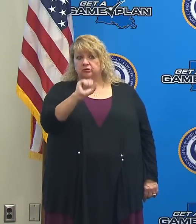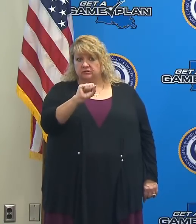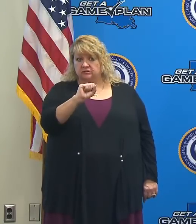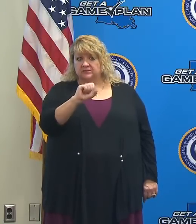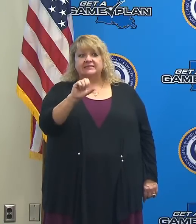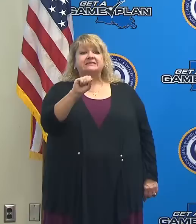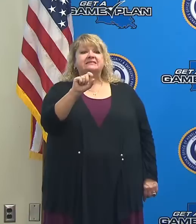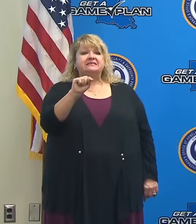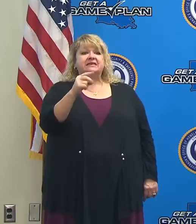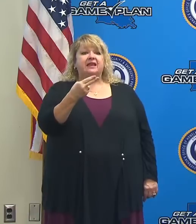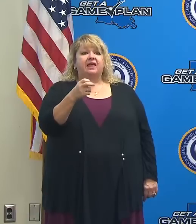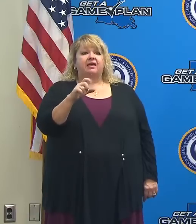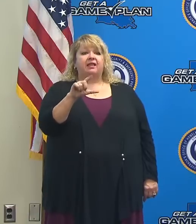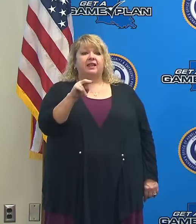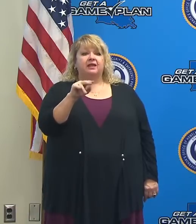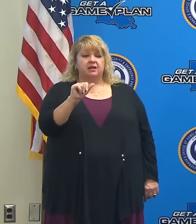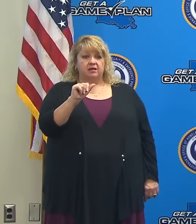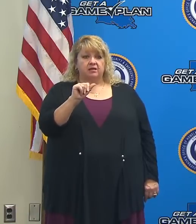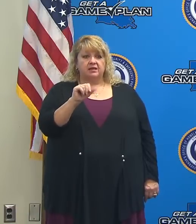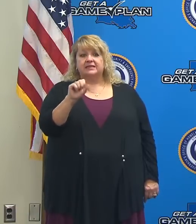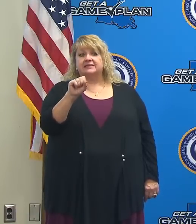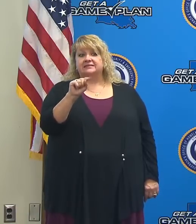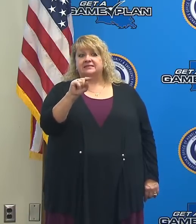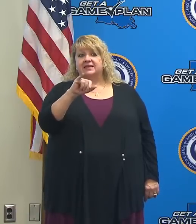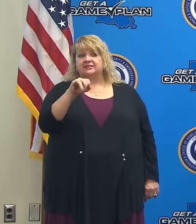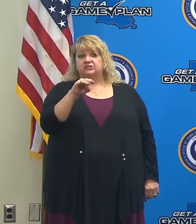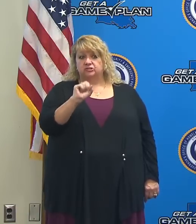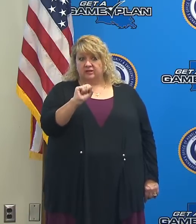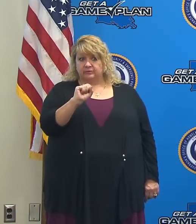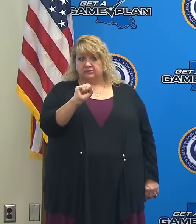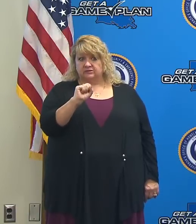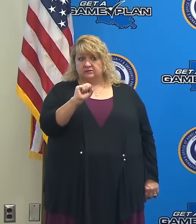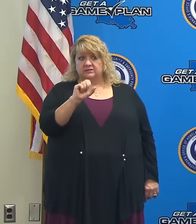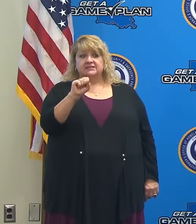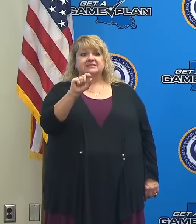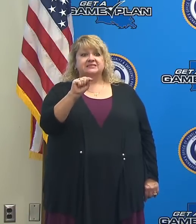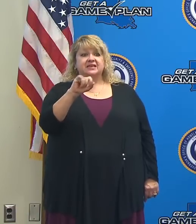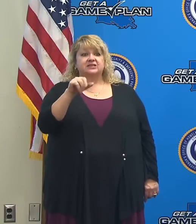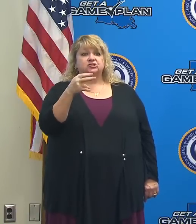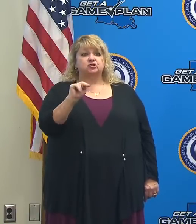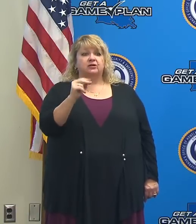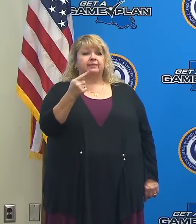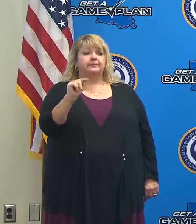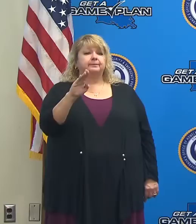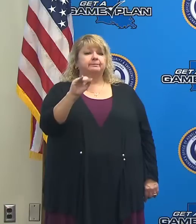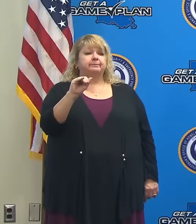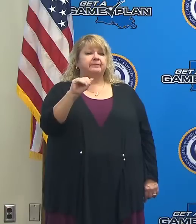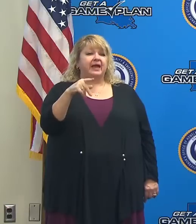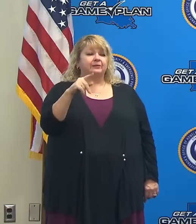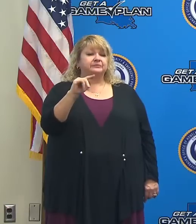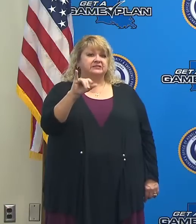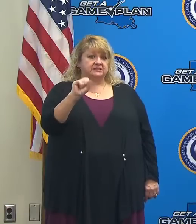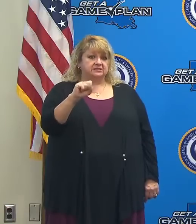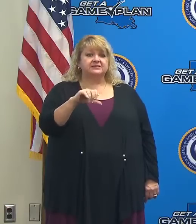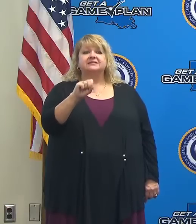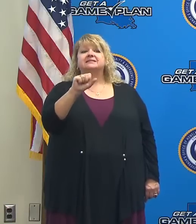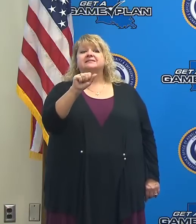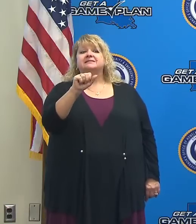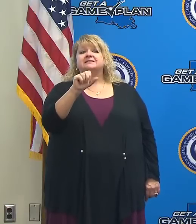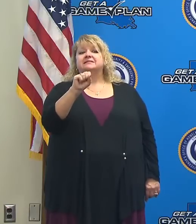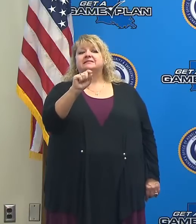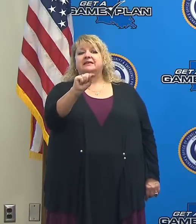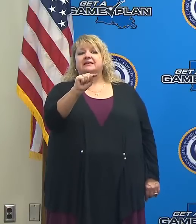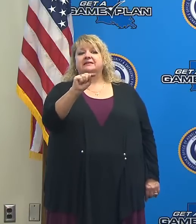St. Helena, St. James, St. John the Baptist, St. Landry,